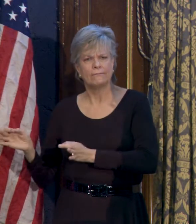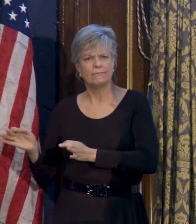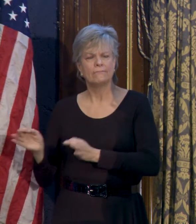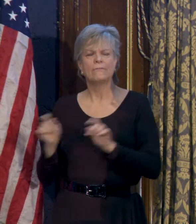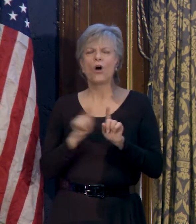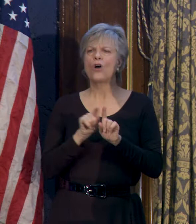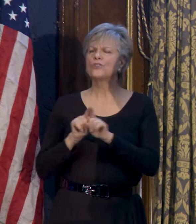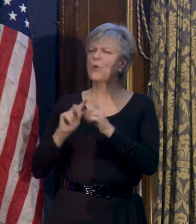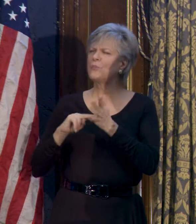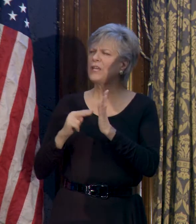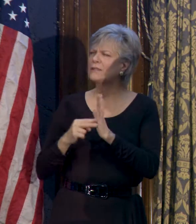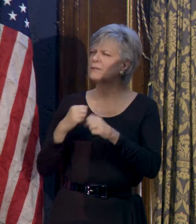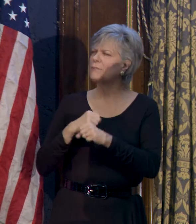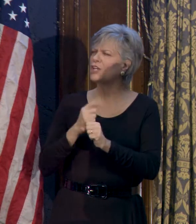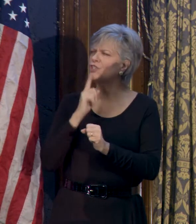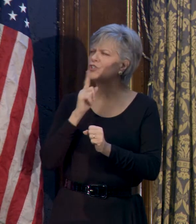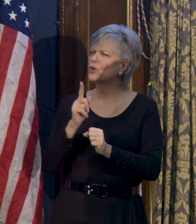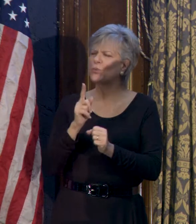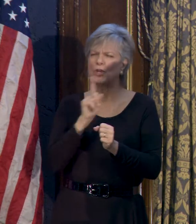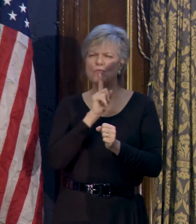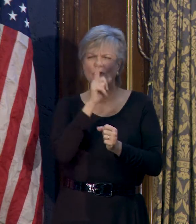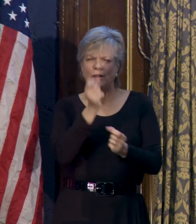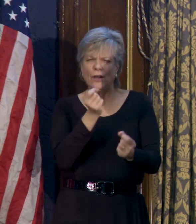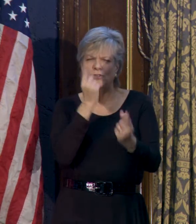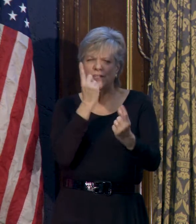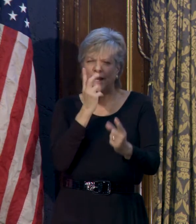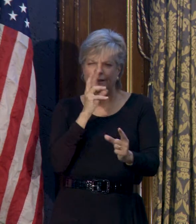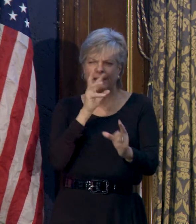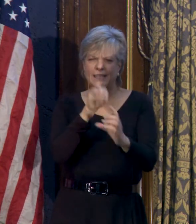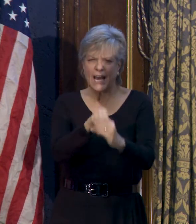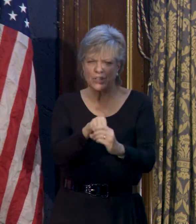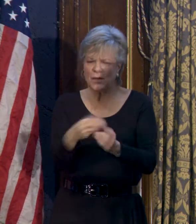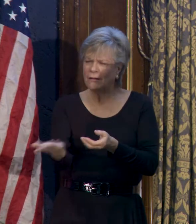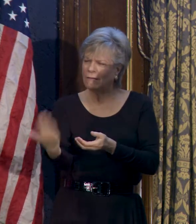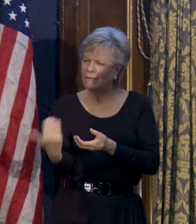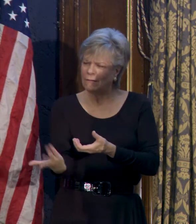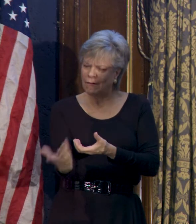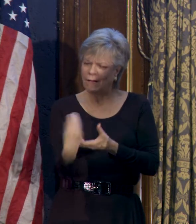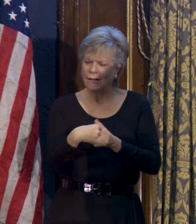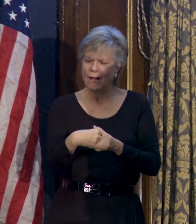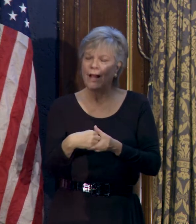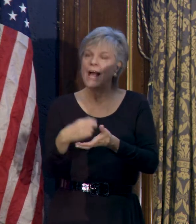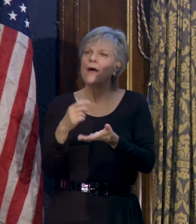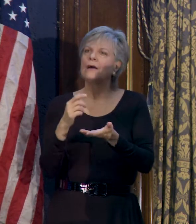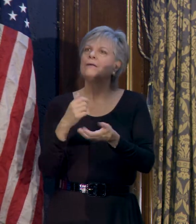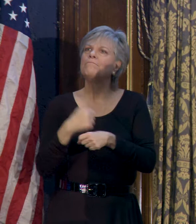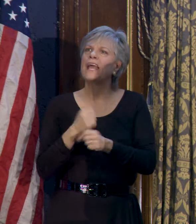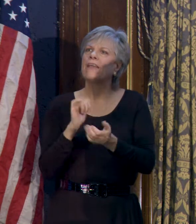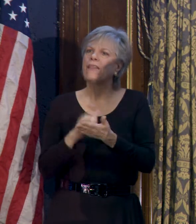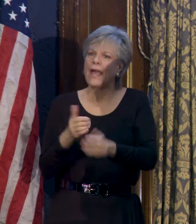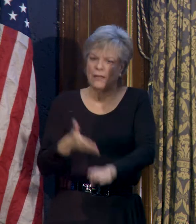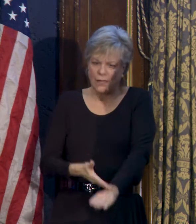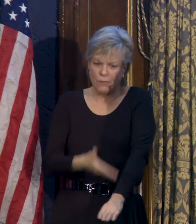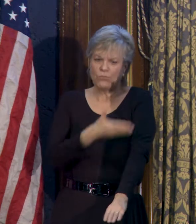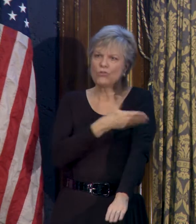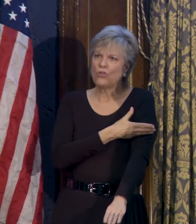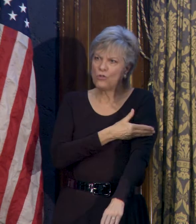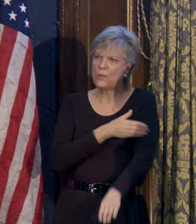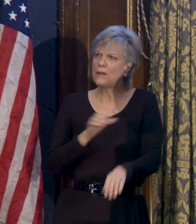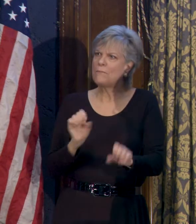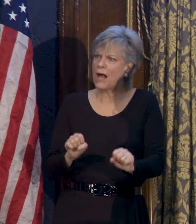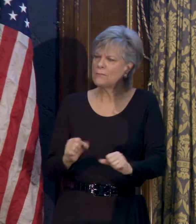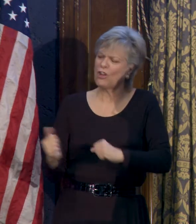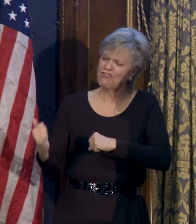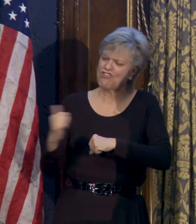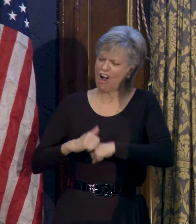means making sure that we translate engagement and outreach into tangible improvements. And the pursuit of